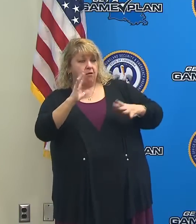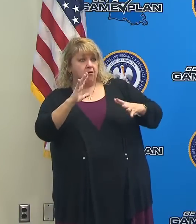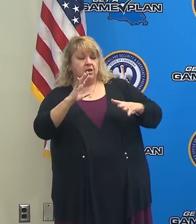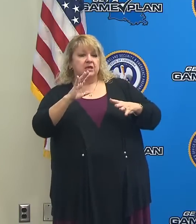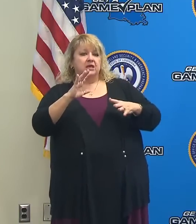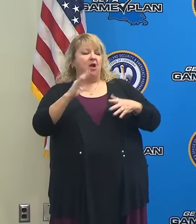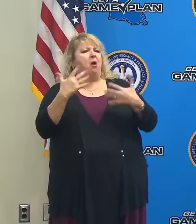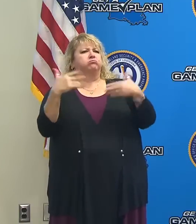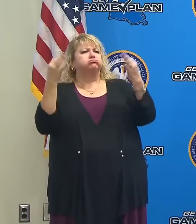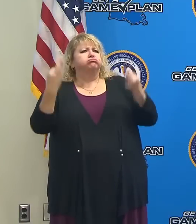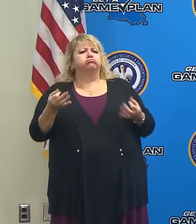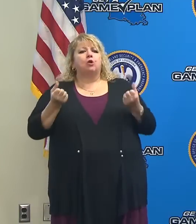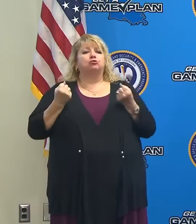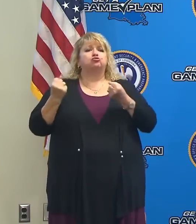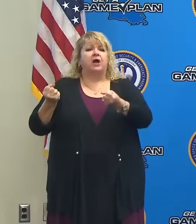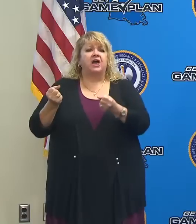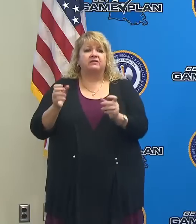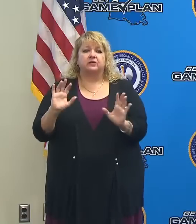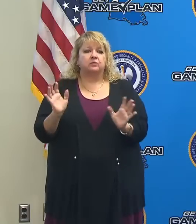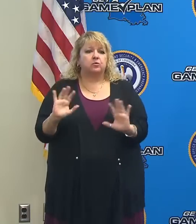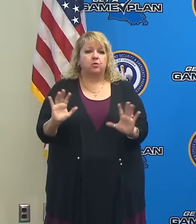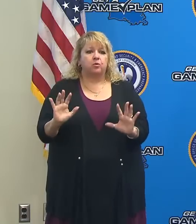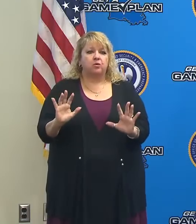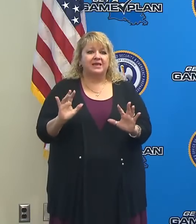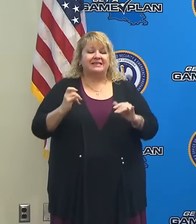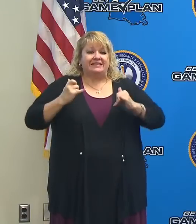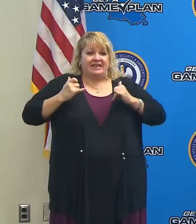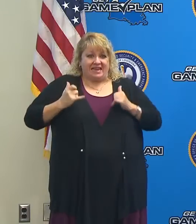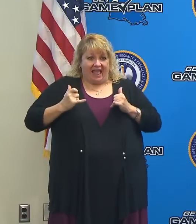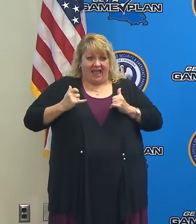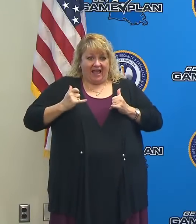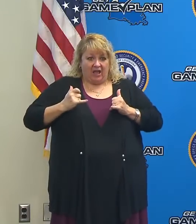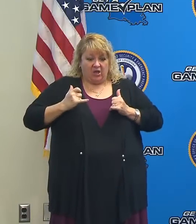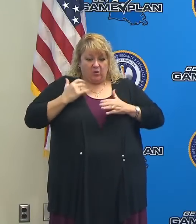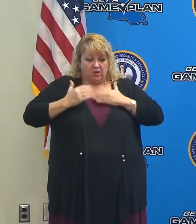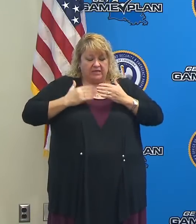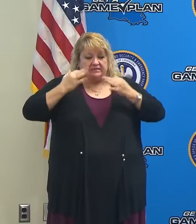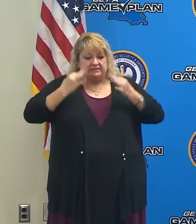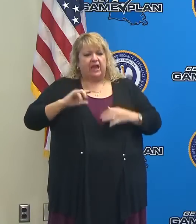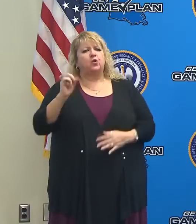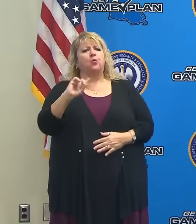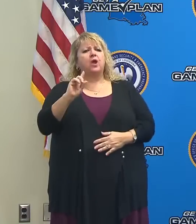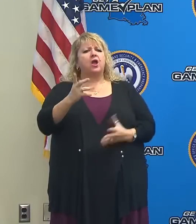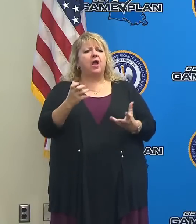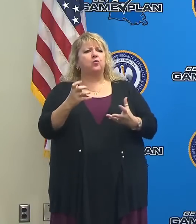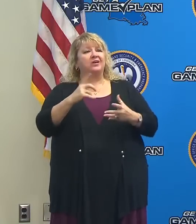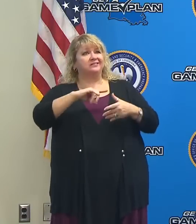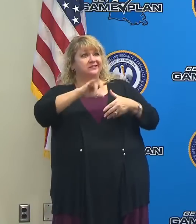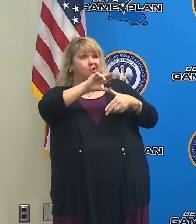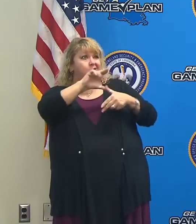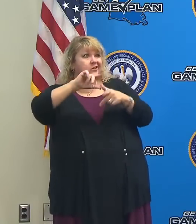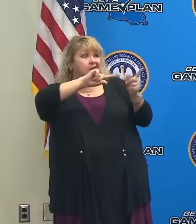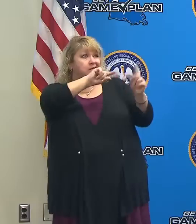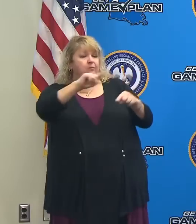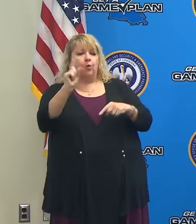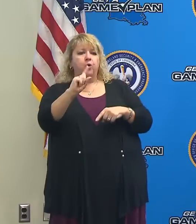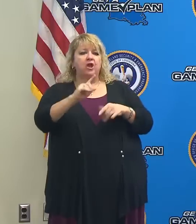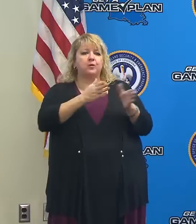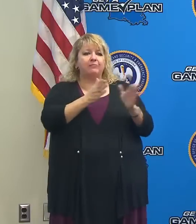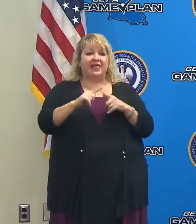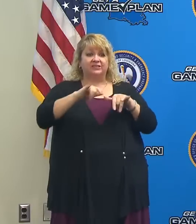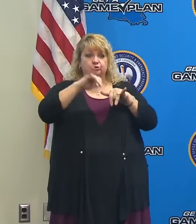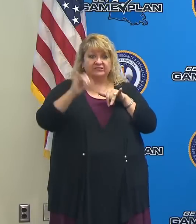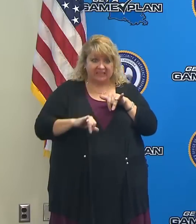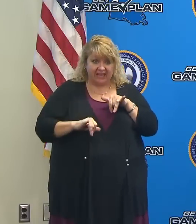possible in advance and get to the place where you want to ride out the storm. If for some reason you